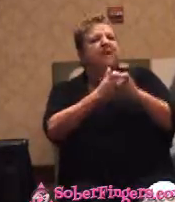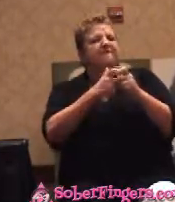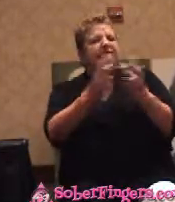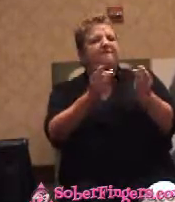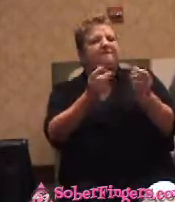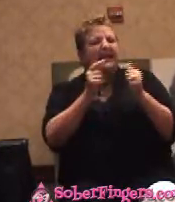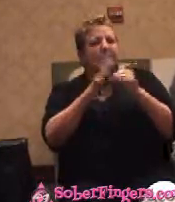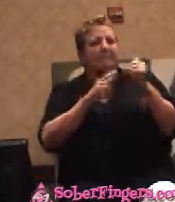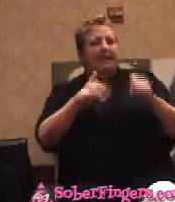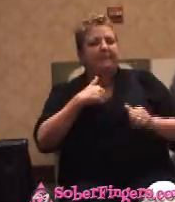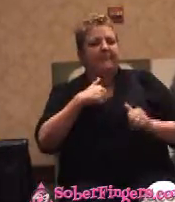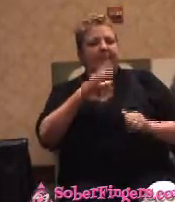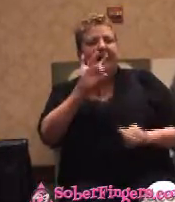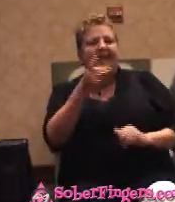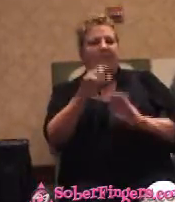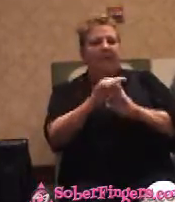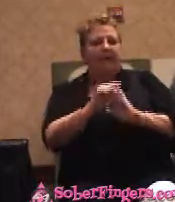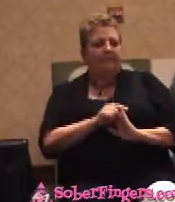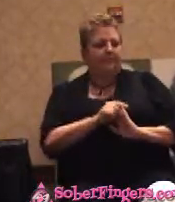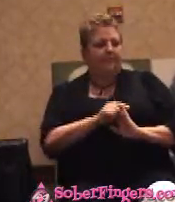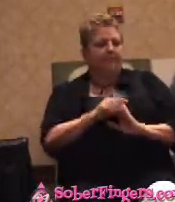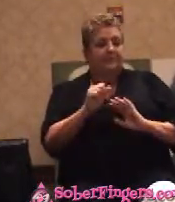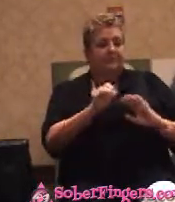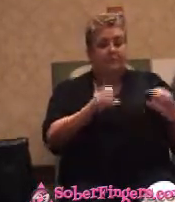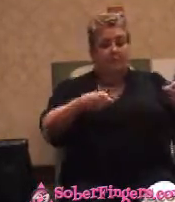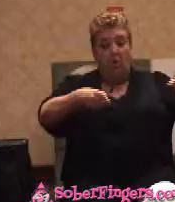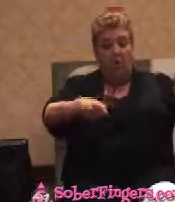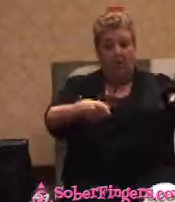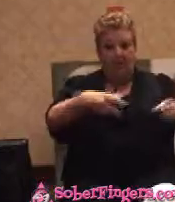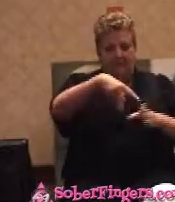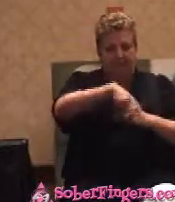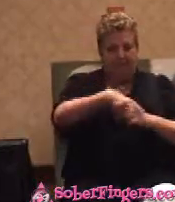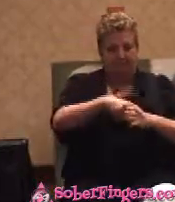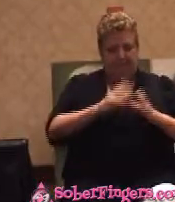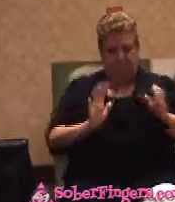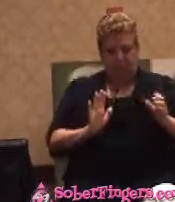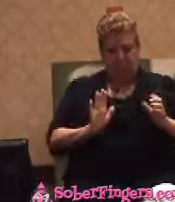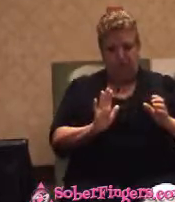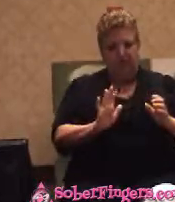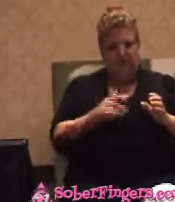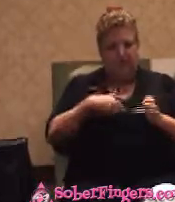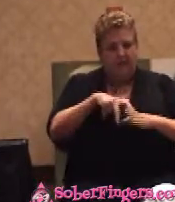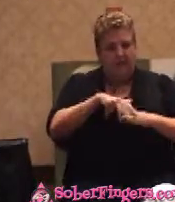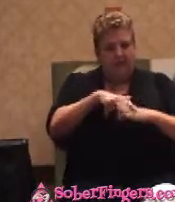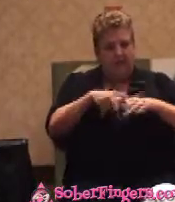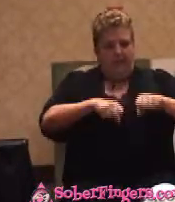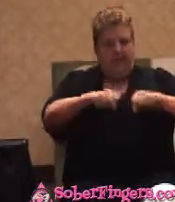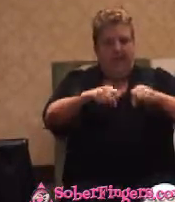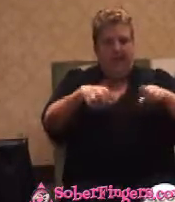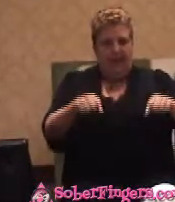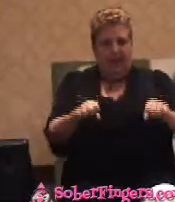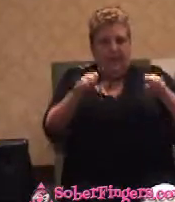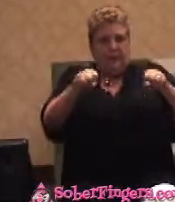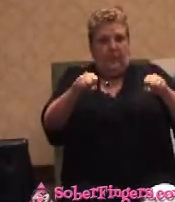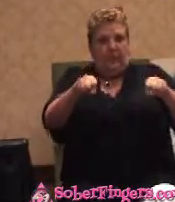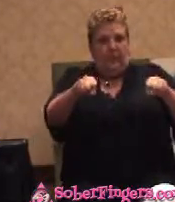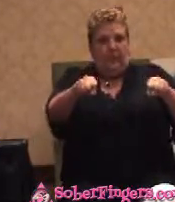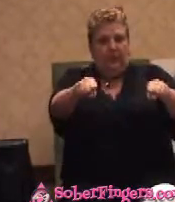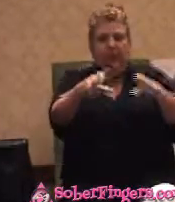She would hold the bicycle up and run alongside it and push it and turn it loose and I would crave it. And we did this for quite a while.